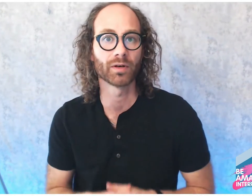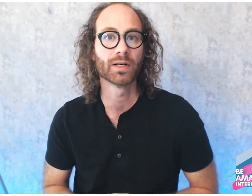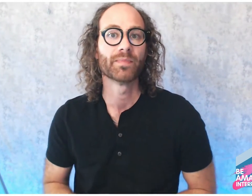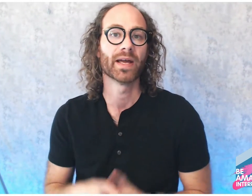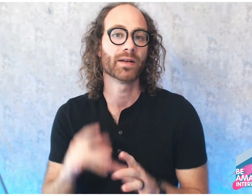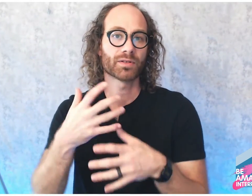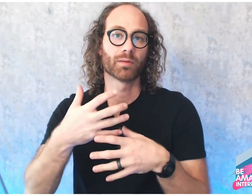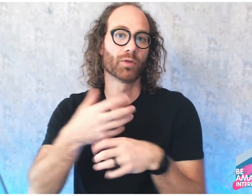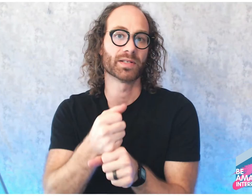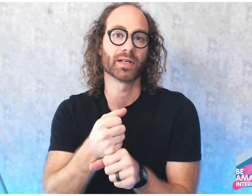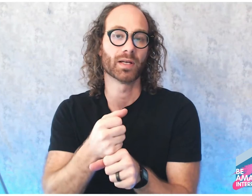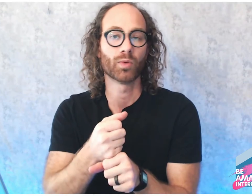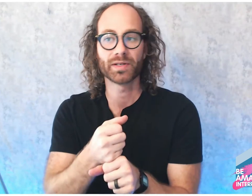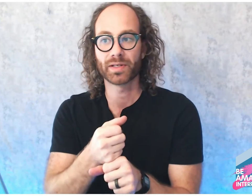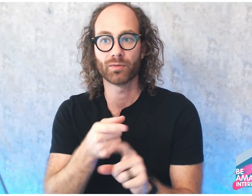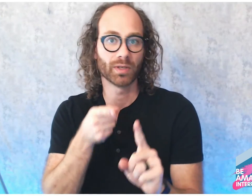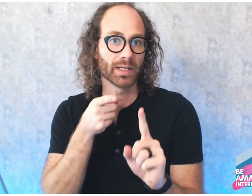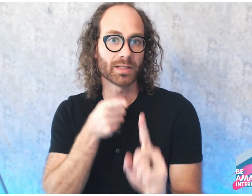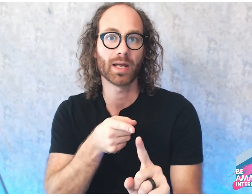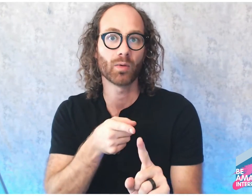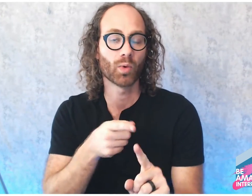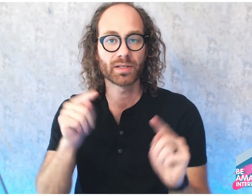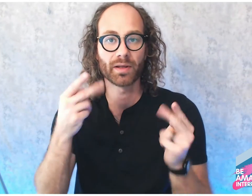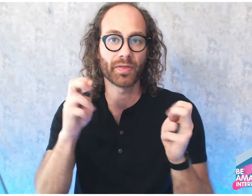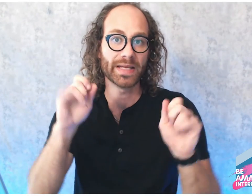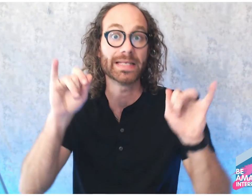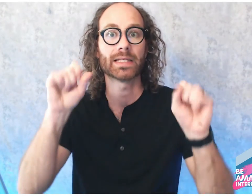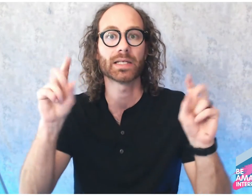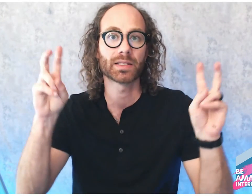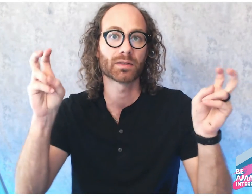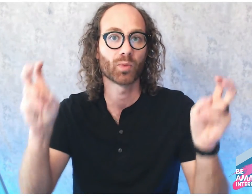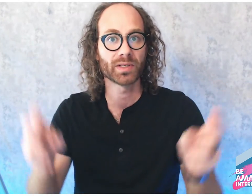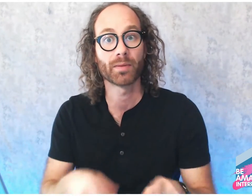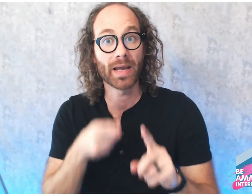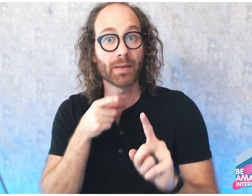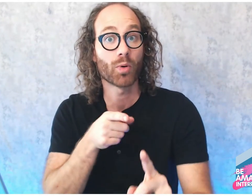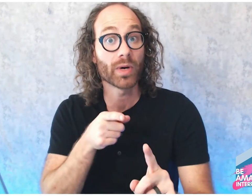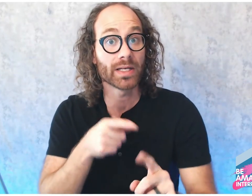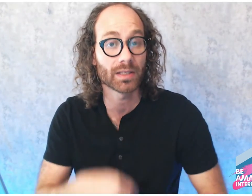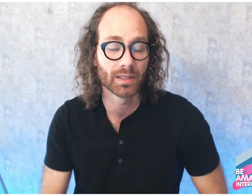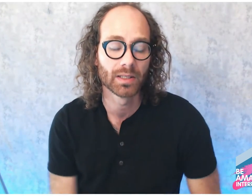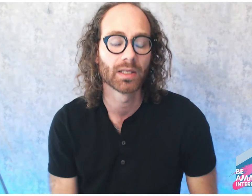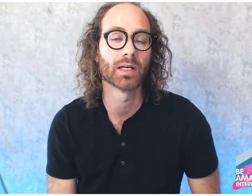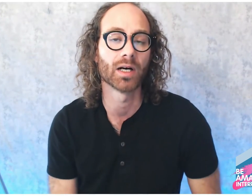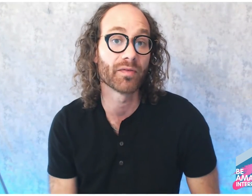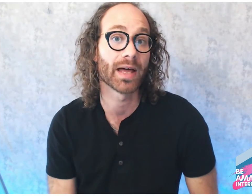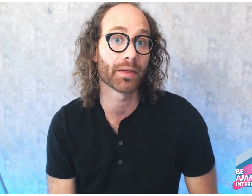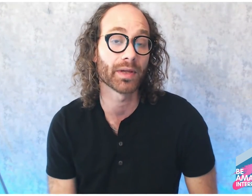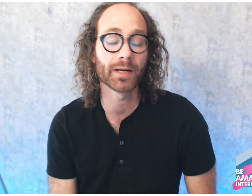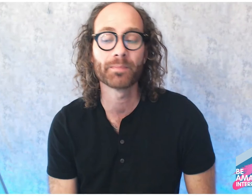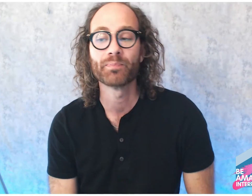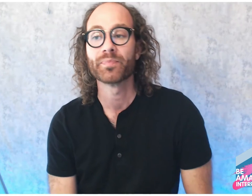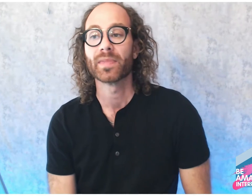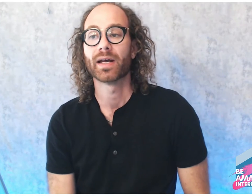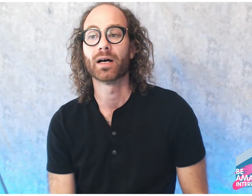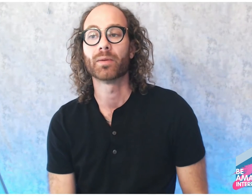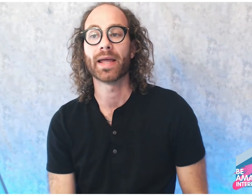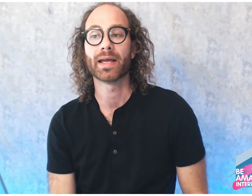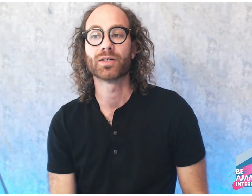and you're summarizing it. What is it really saying? What's the thesis? What's the main point of that thing? And trying to